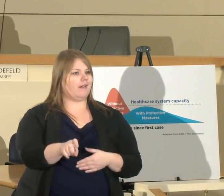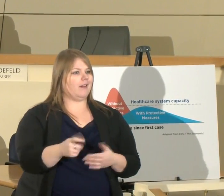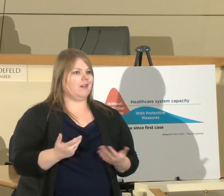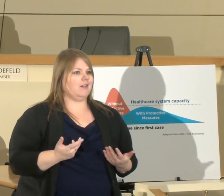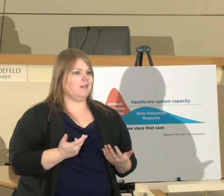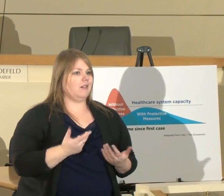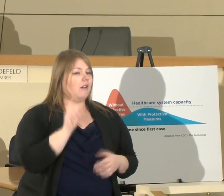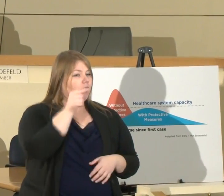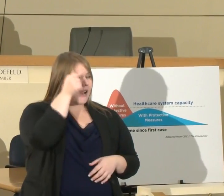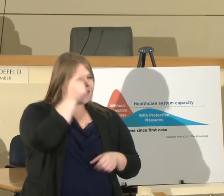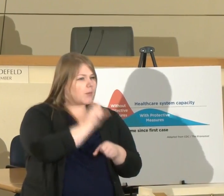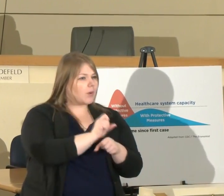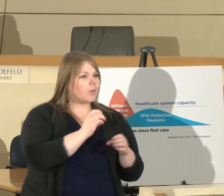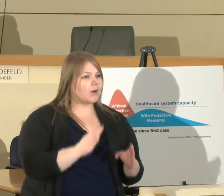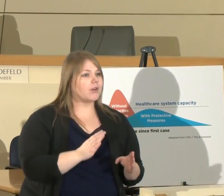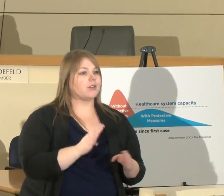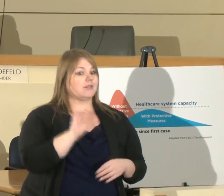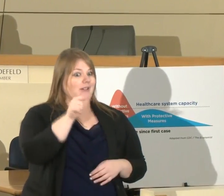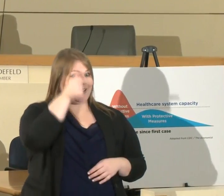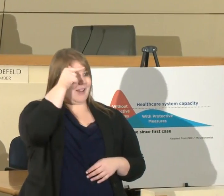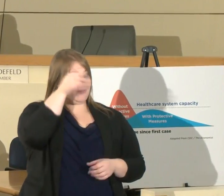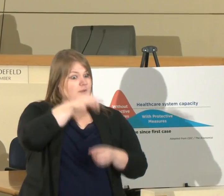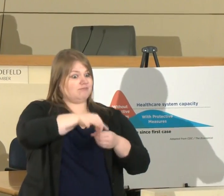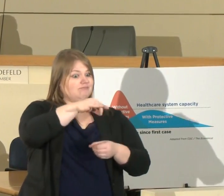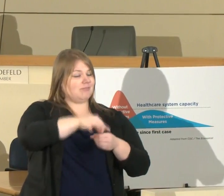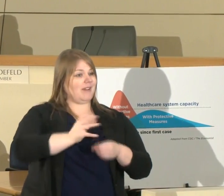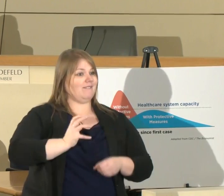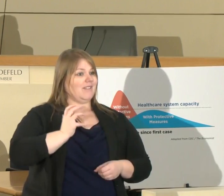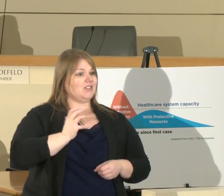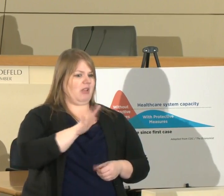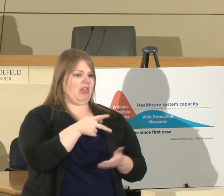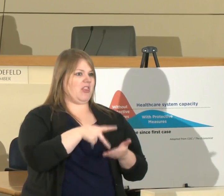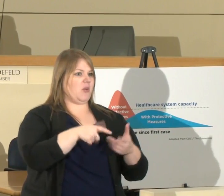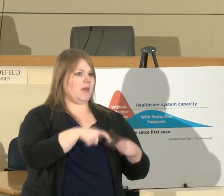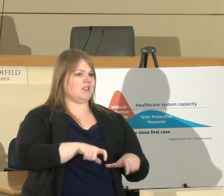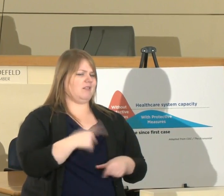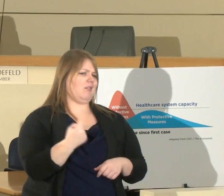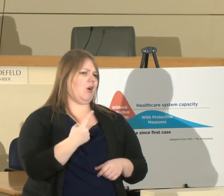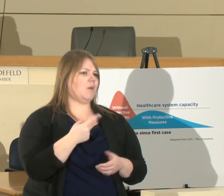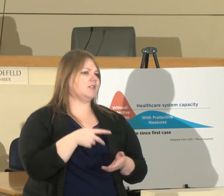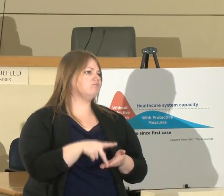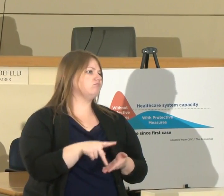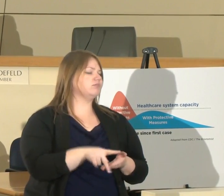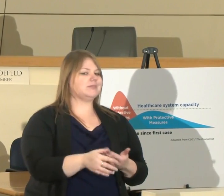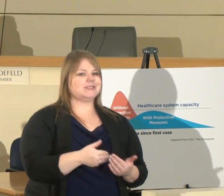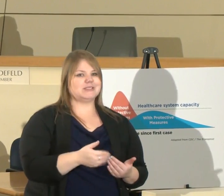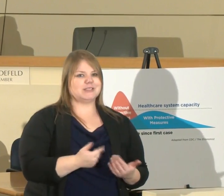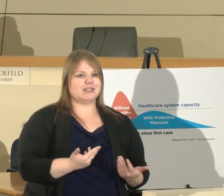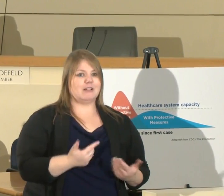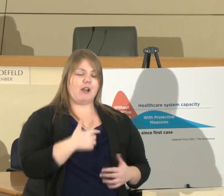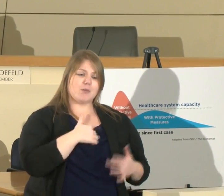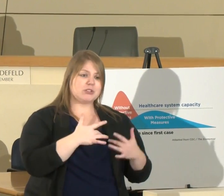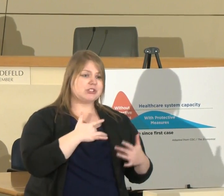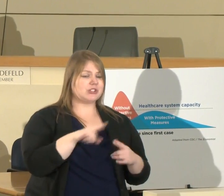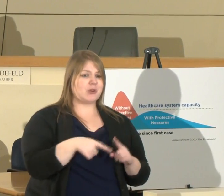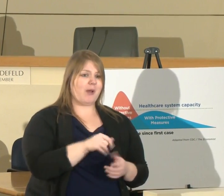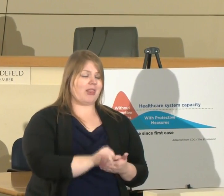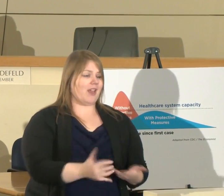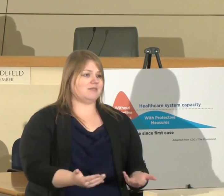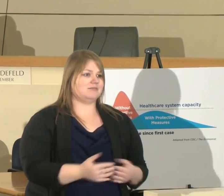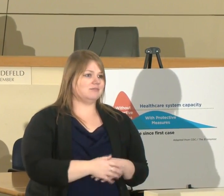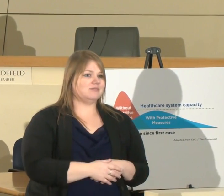workers government elected officials their check always comes in and I'm concerned about that person